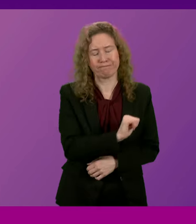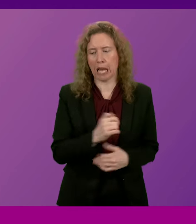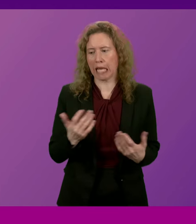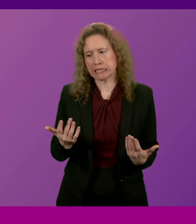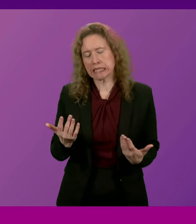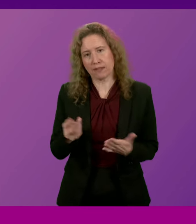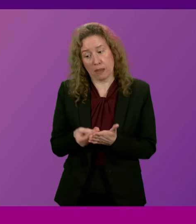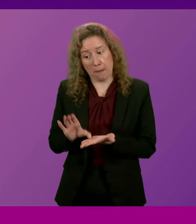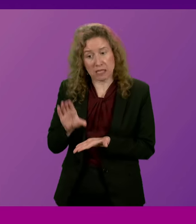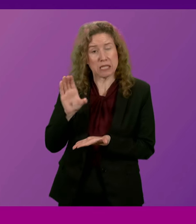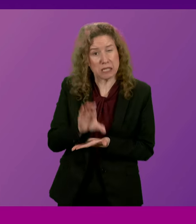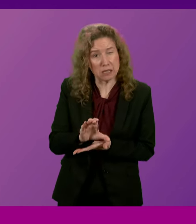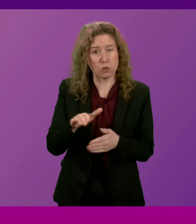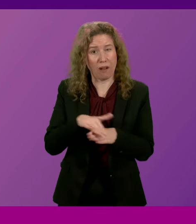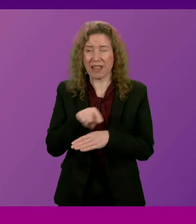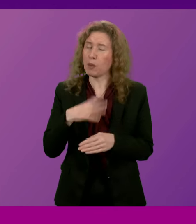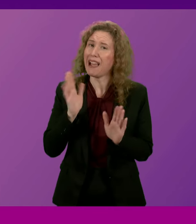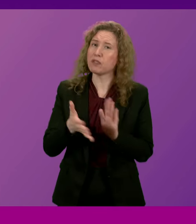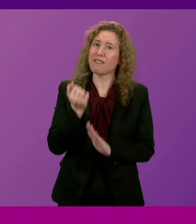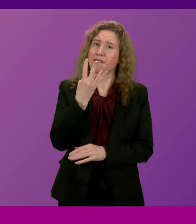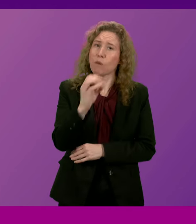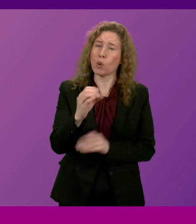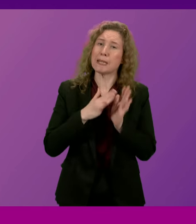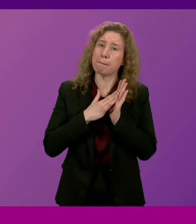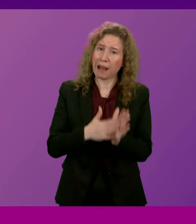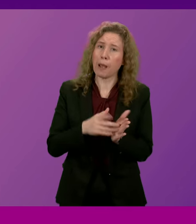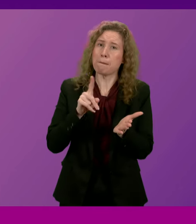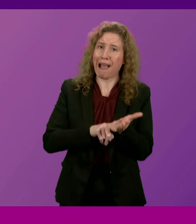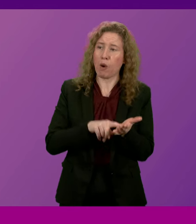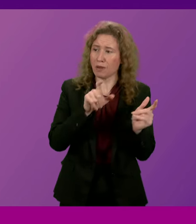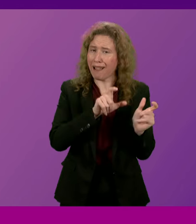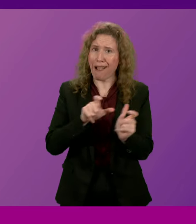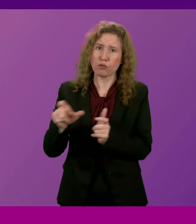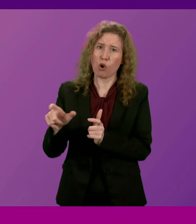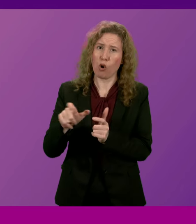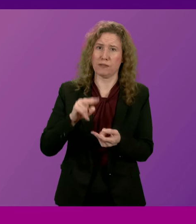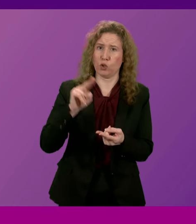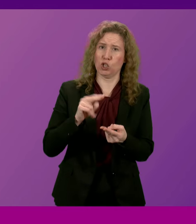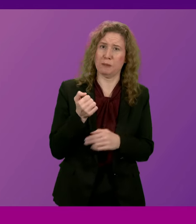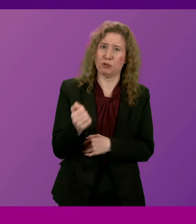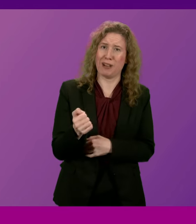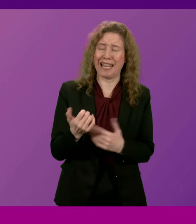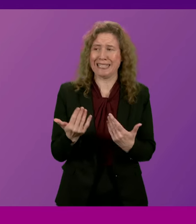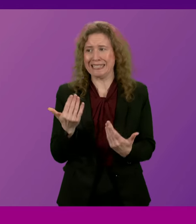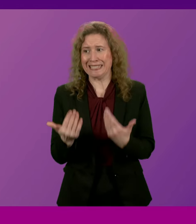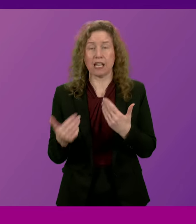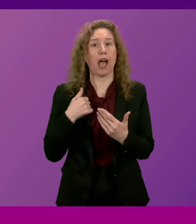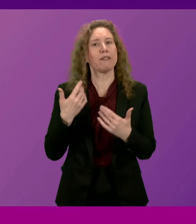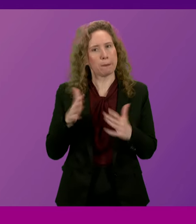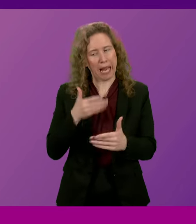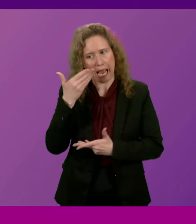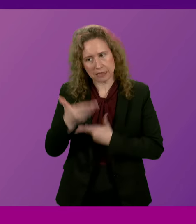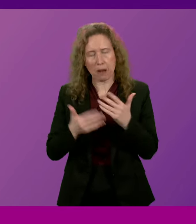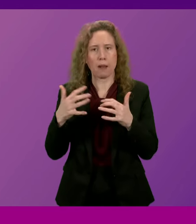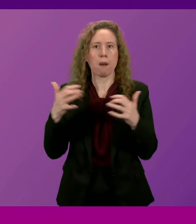was required, and we would need to find £40 million to continue with that exercise. Now, I've gone through with Parliament